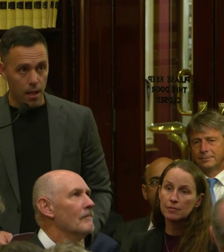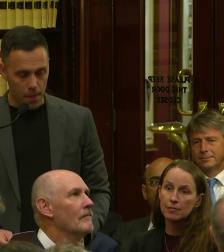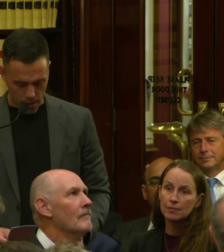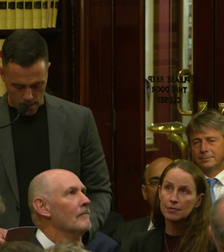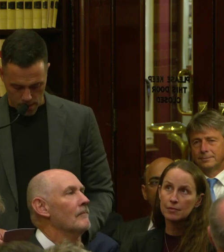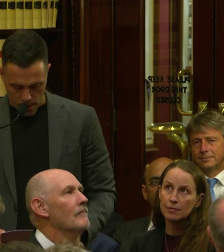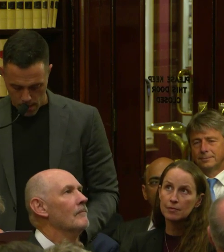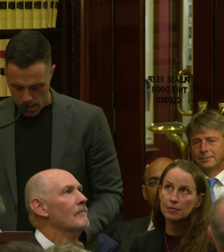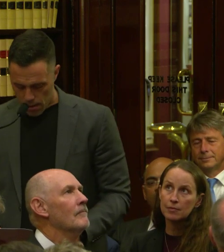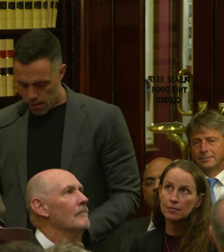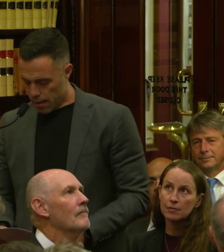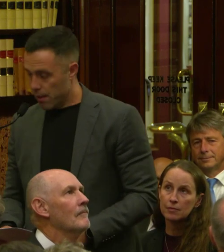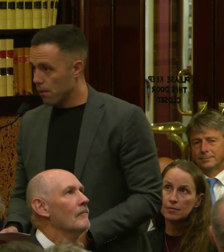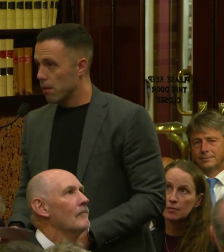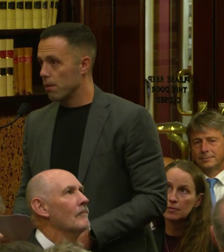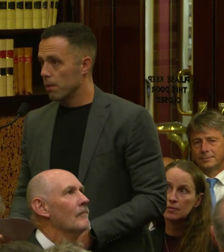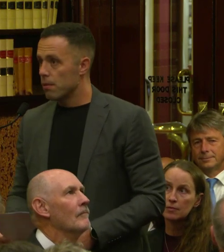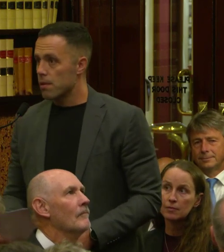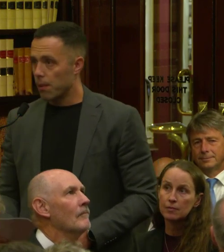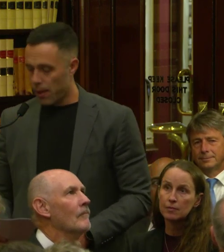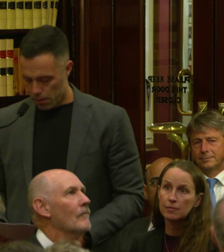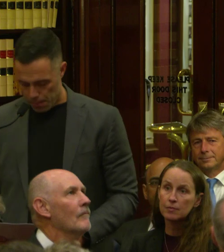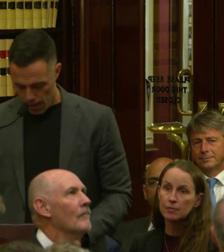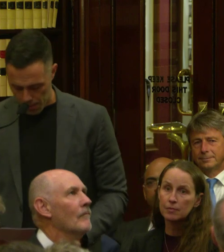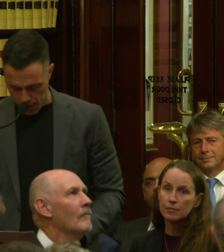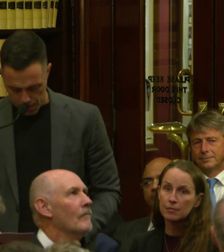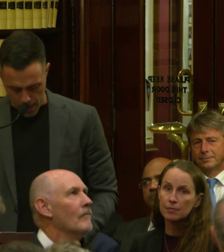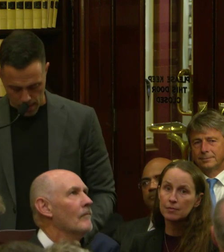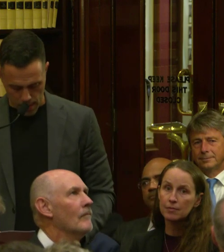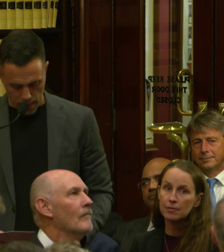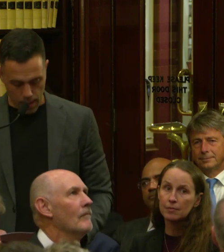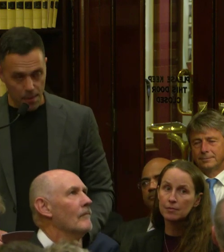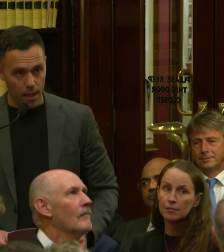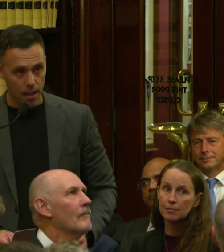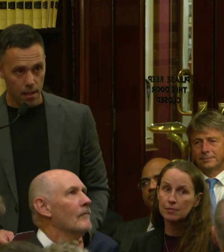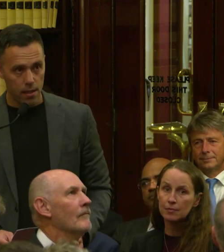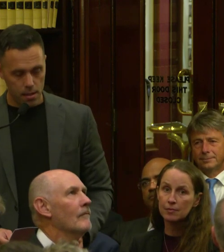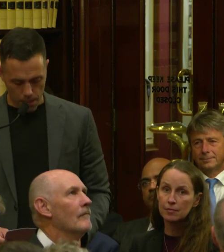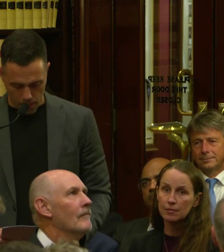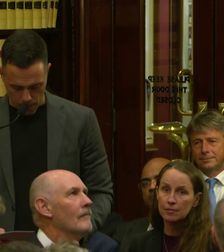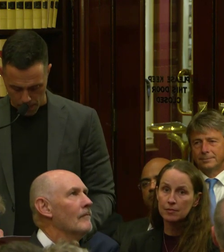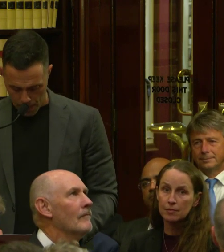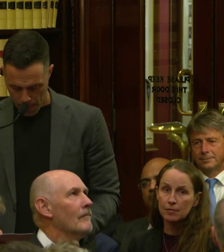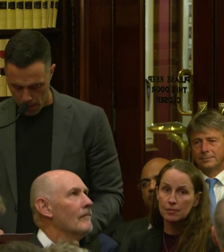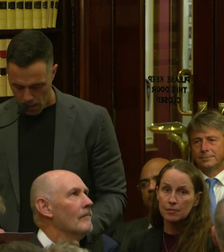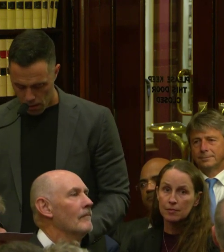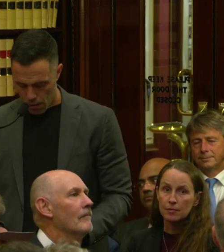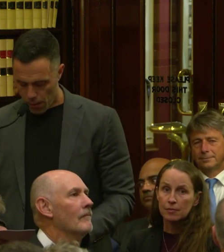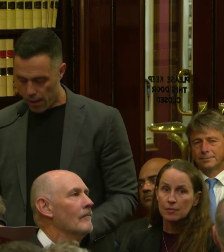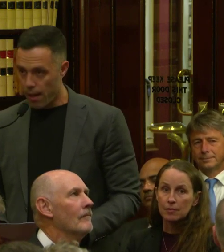Nawai ngala ma nyang diil tiw New South Wales Parliament bah ngala ma nga jilamung